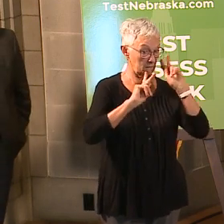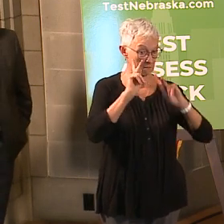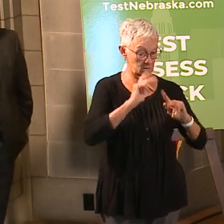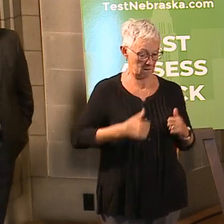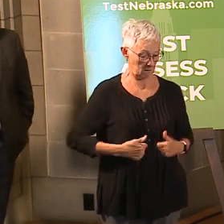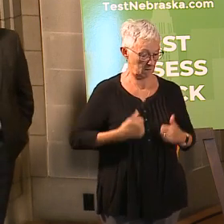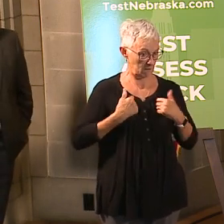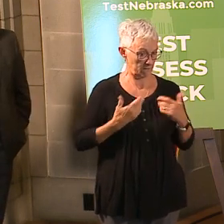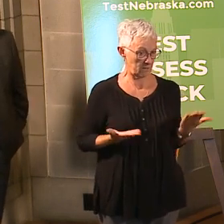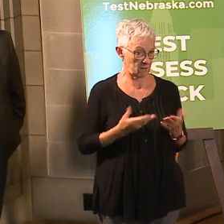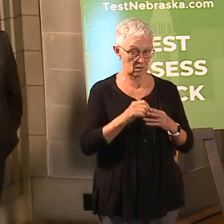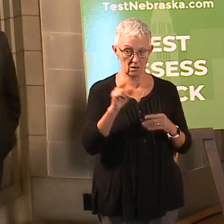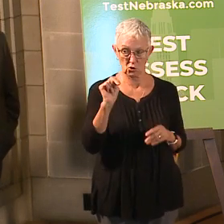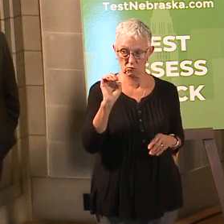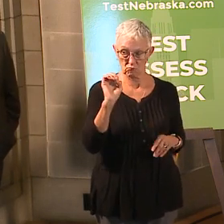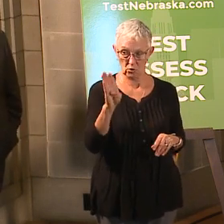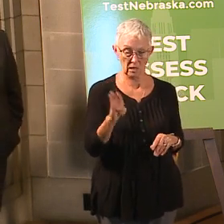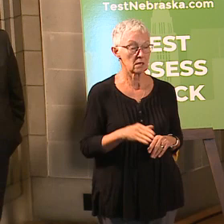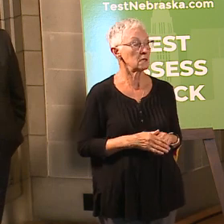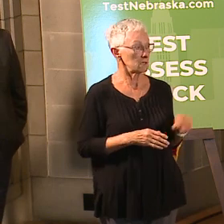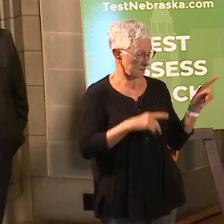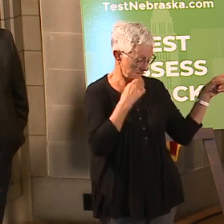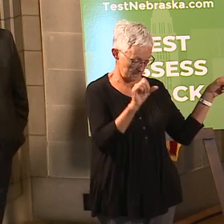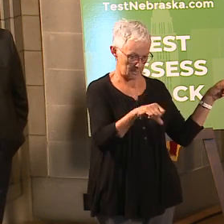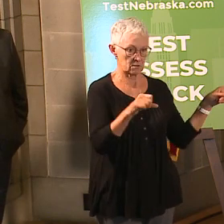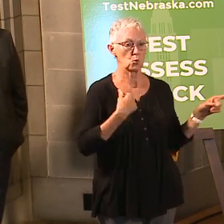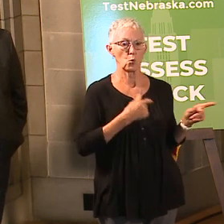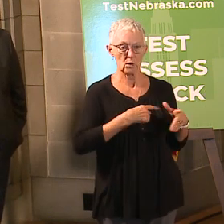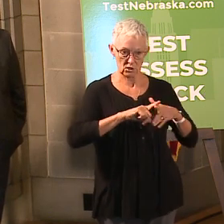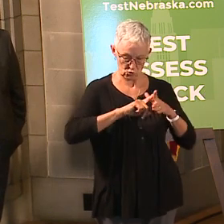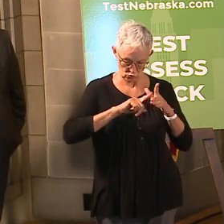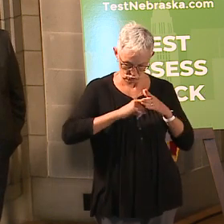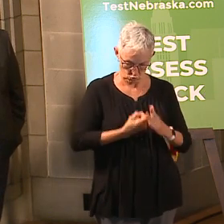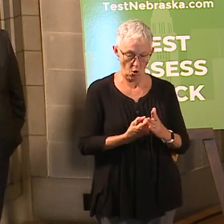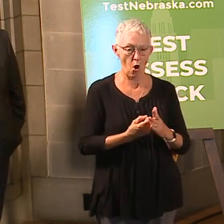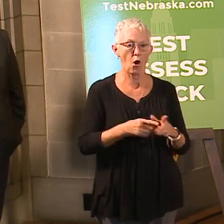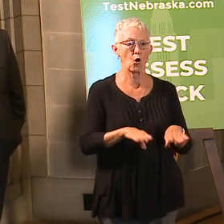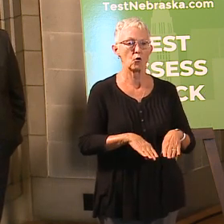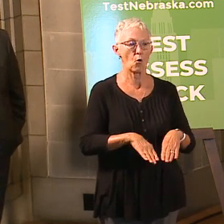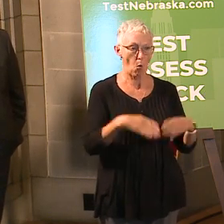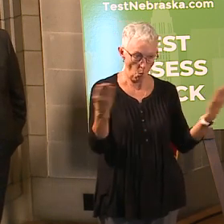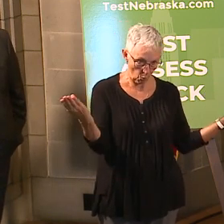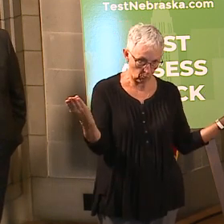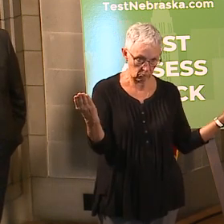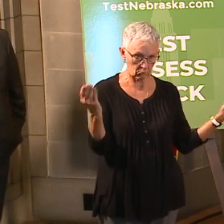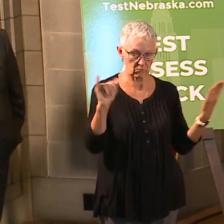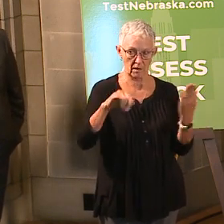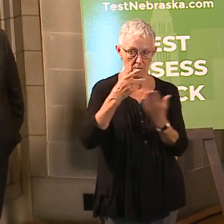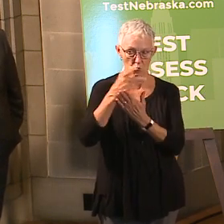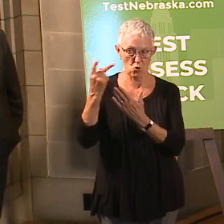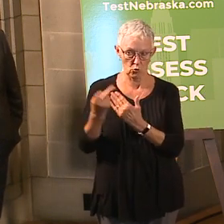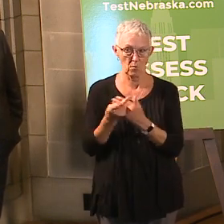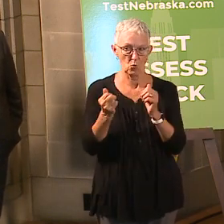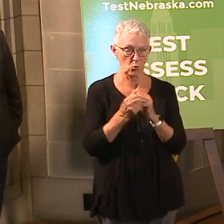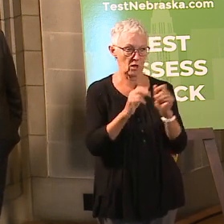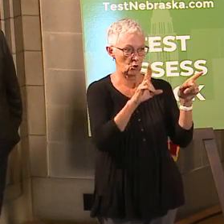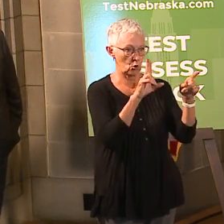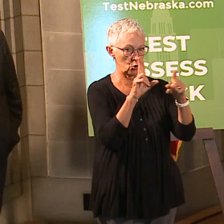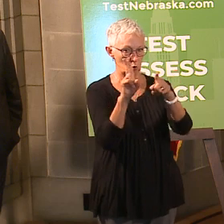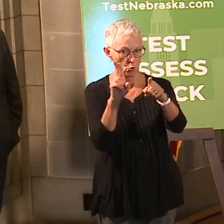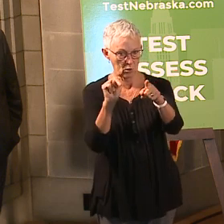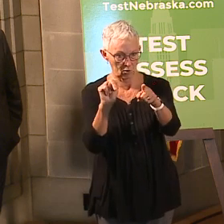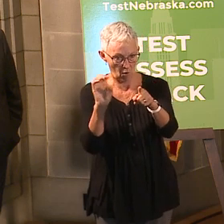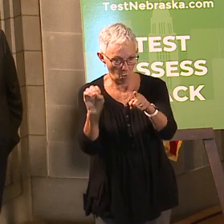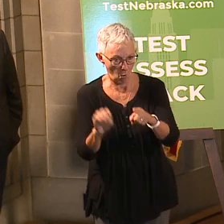the original program, did it use dorm space? And yes, that's accurate. We used UNO, UNL, and UNK dorm space. Obviously, with the school year beginning, that